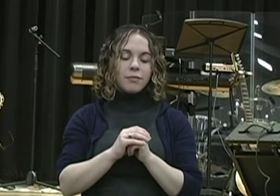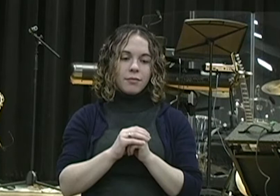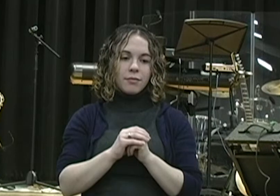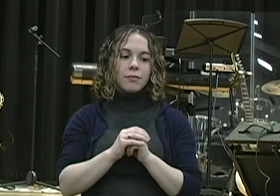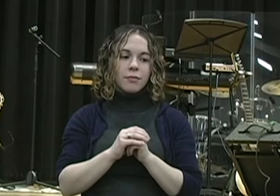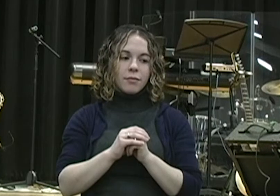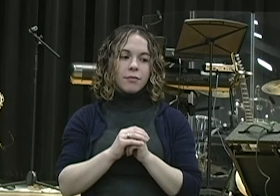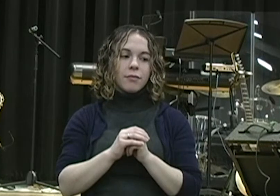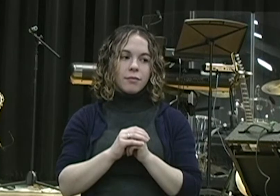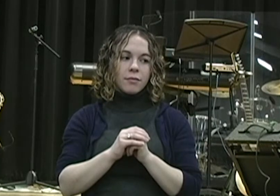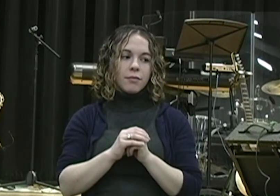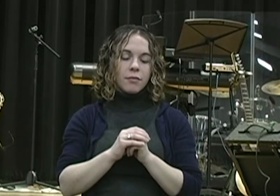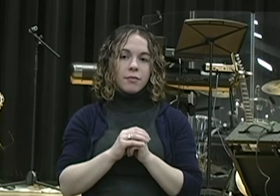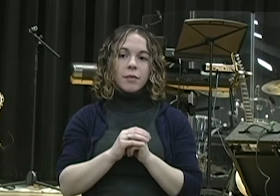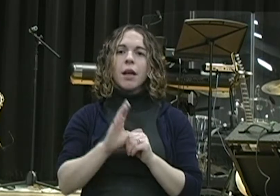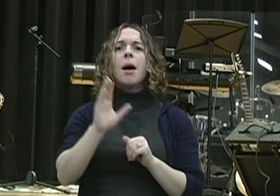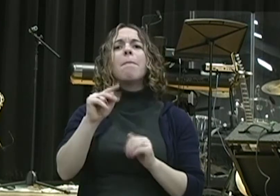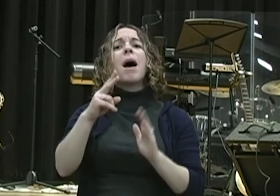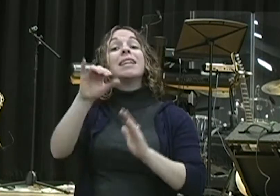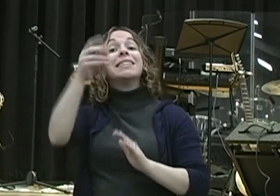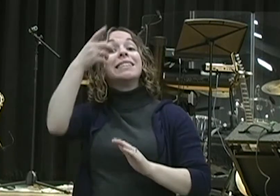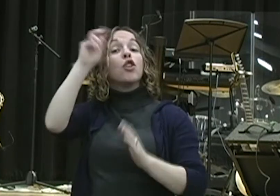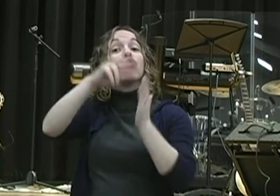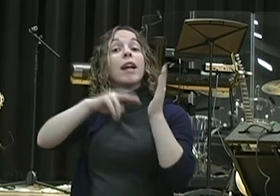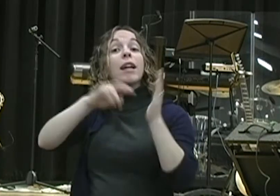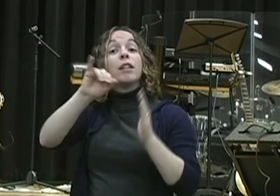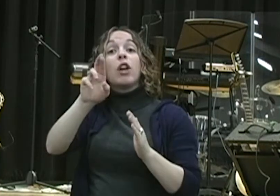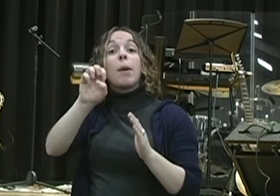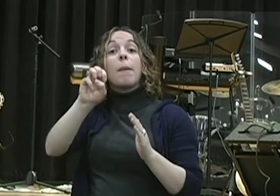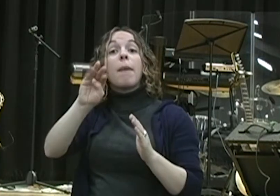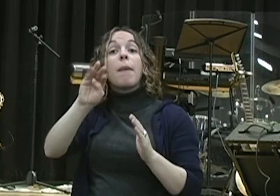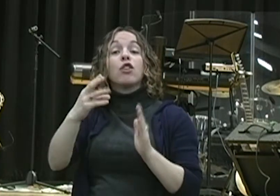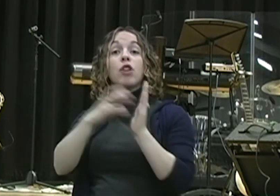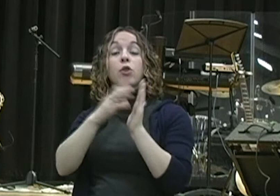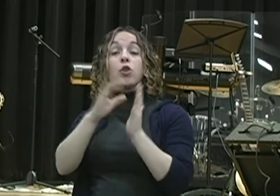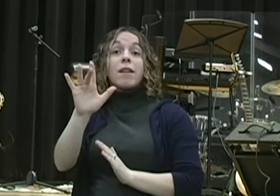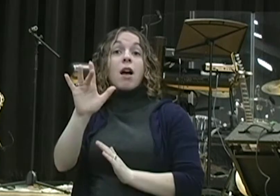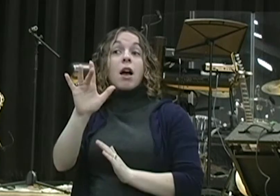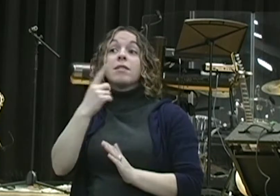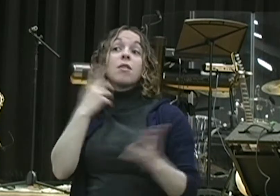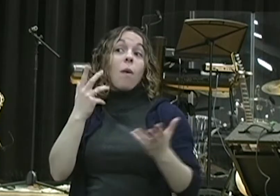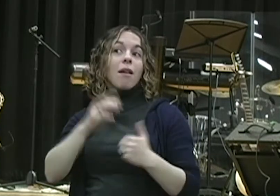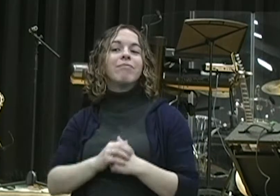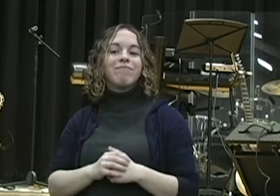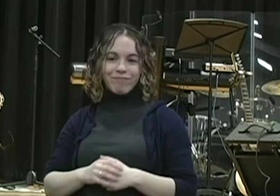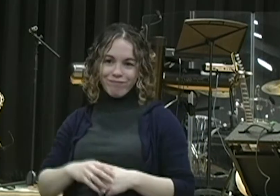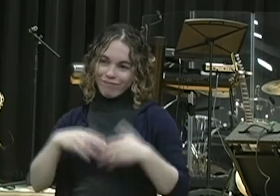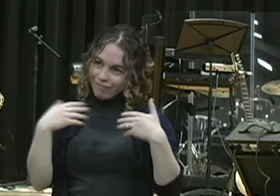me to Jeremiah chapter 25 to read what Daniel read? Everybody say, yes, I would, Pastor. Help me out here. Okay. Jeremiah 25, verse